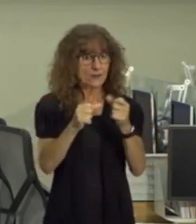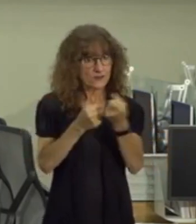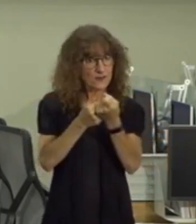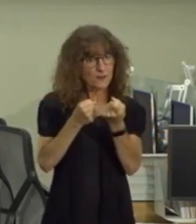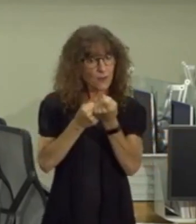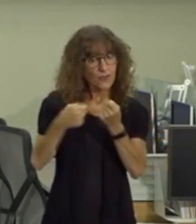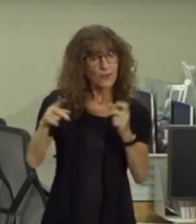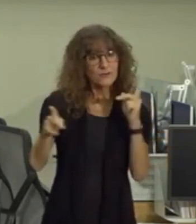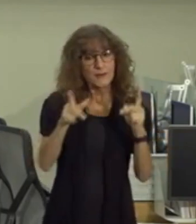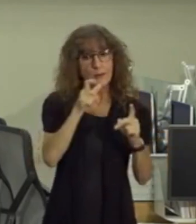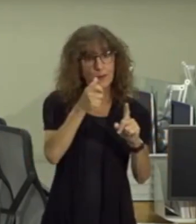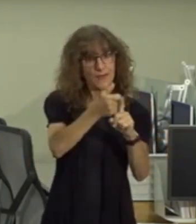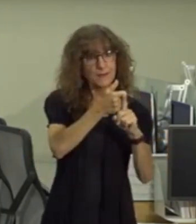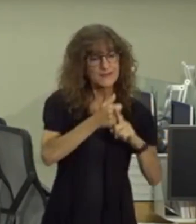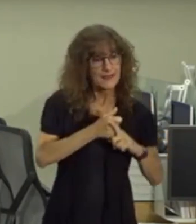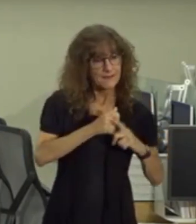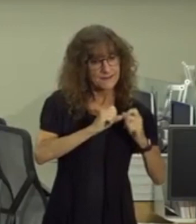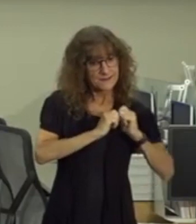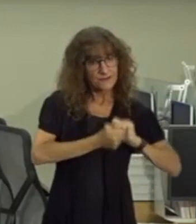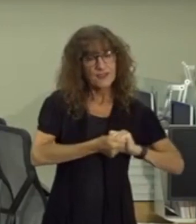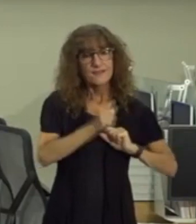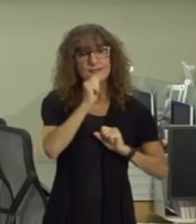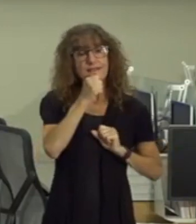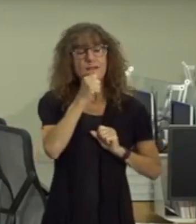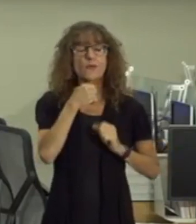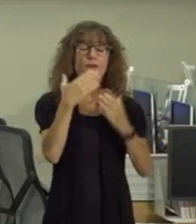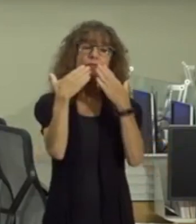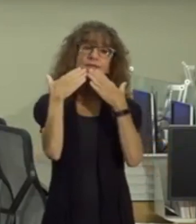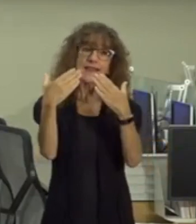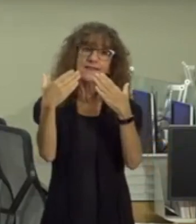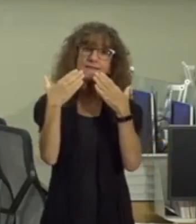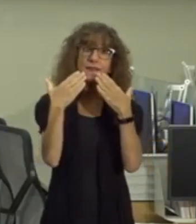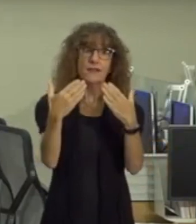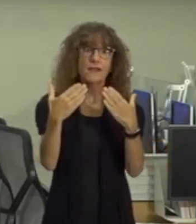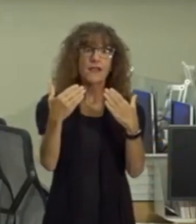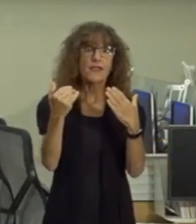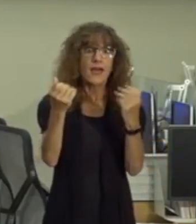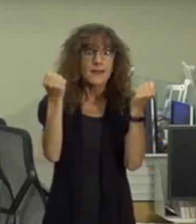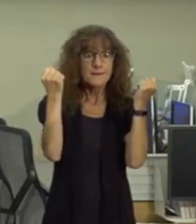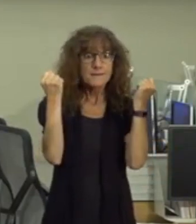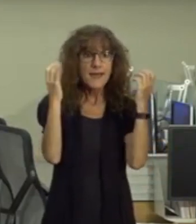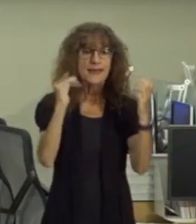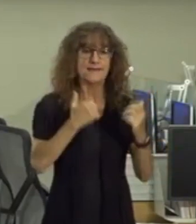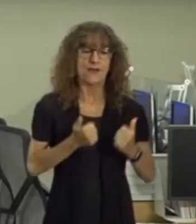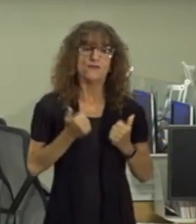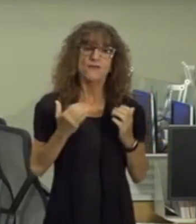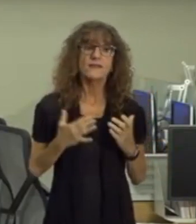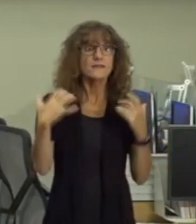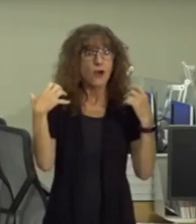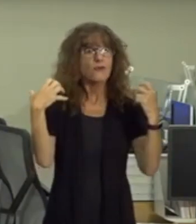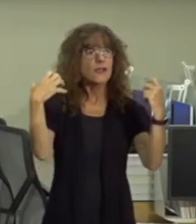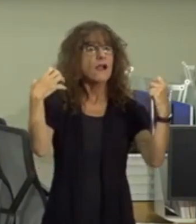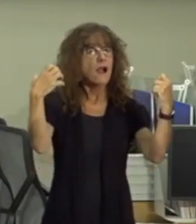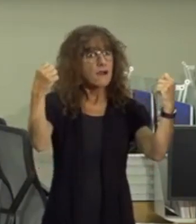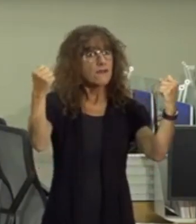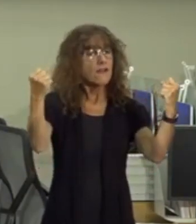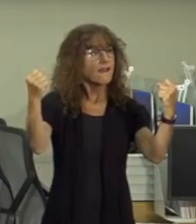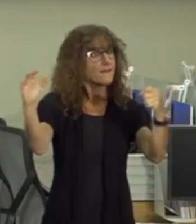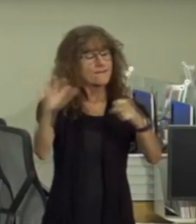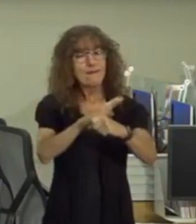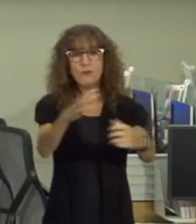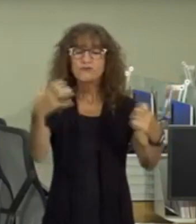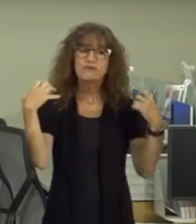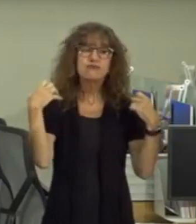support those who are grieving and suffering that we are really grateful that a great number of our residents are recovering they're making full